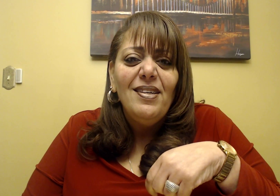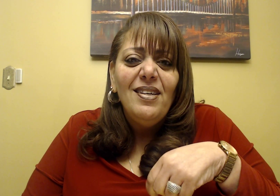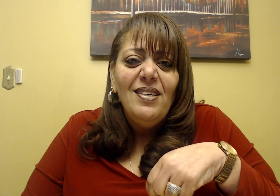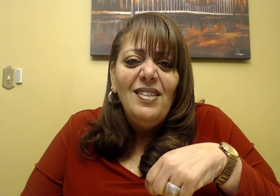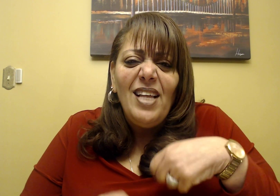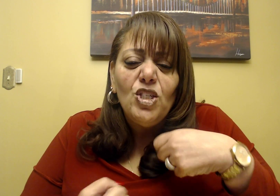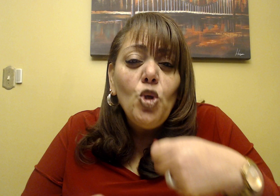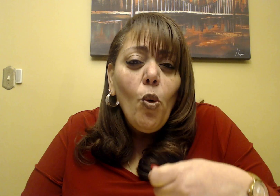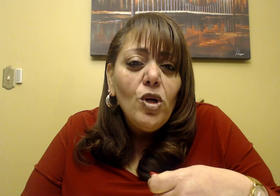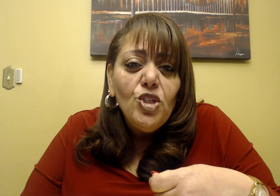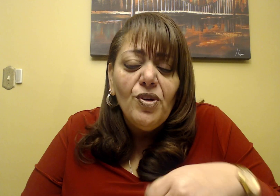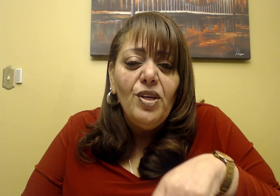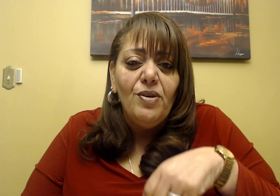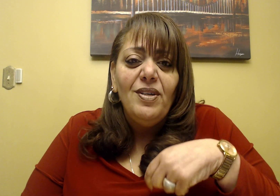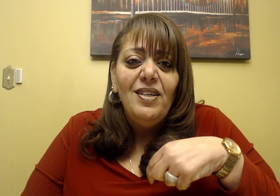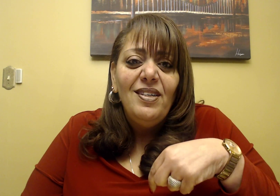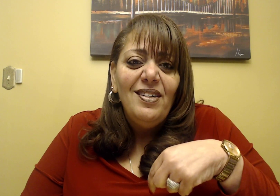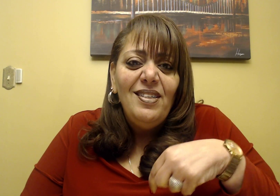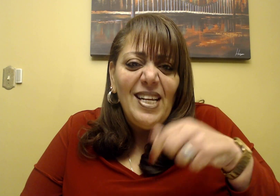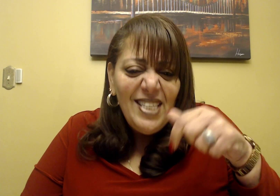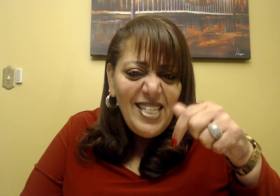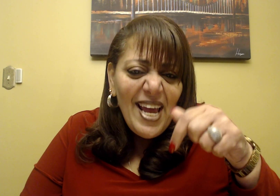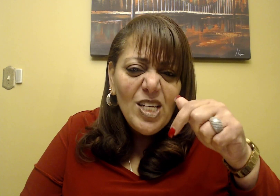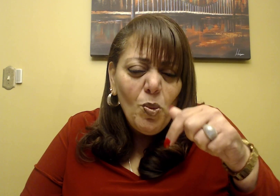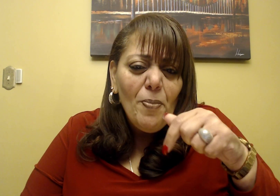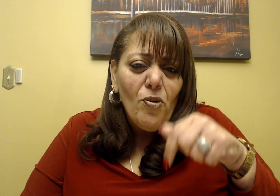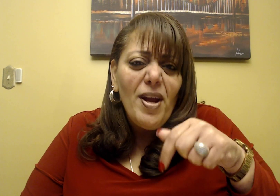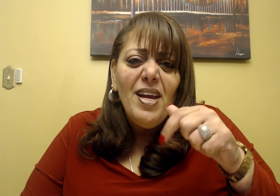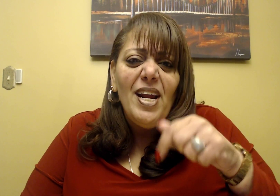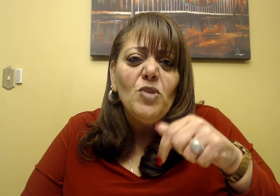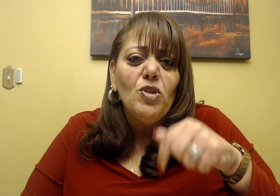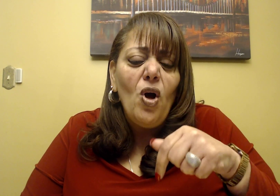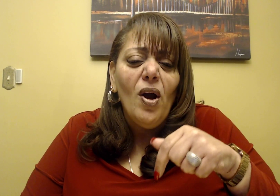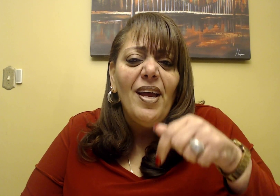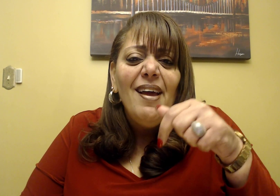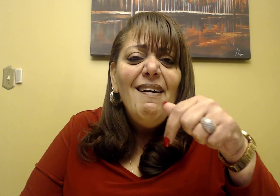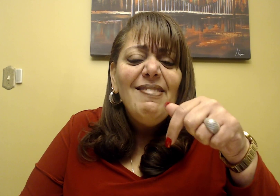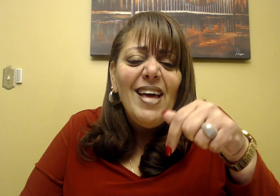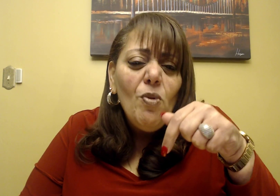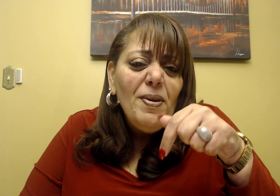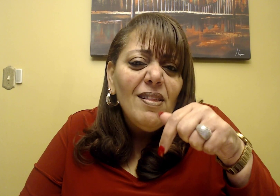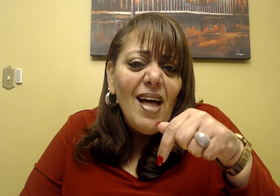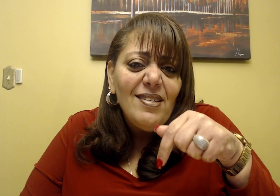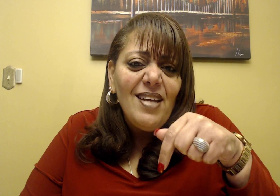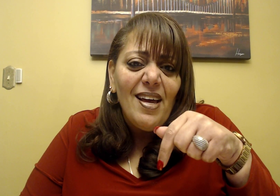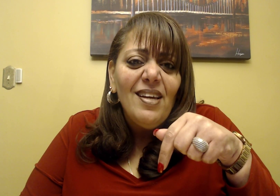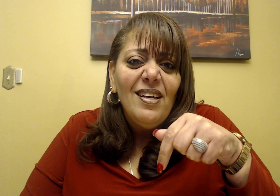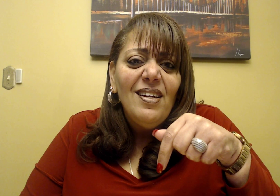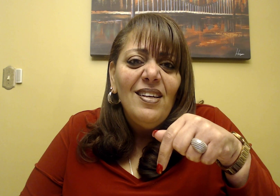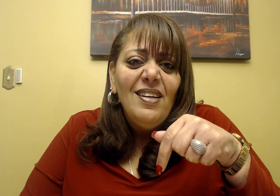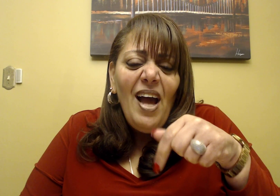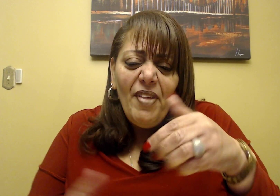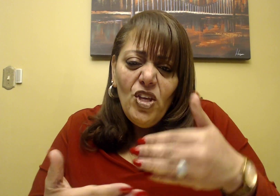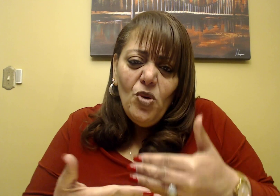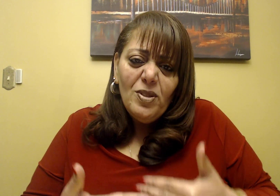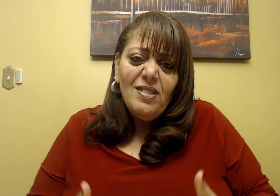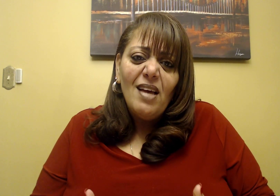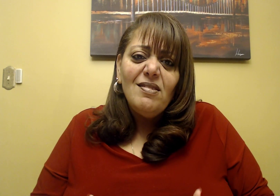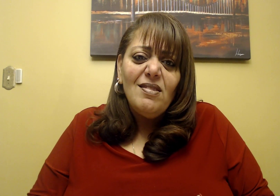that's torturing you. That today as we're praying and as we're talking, that it will be the last day and that you would stand still